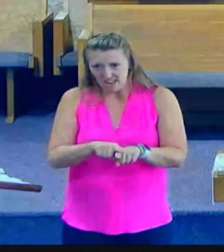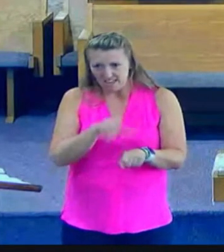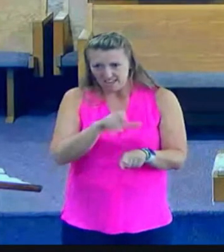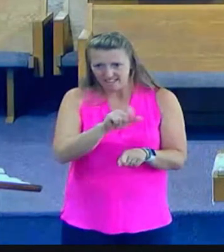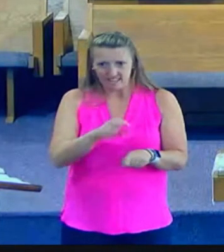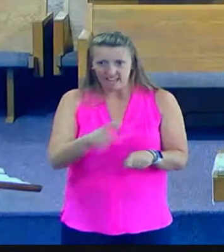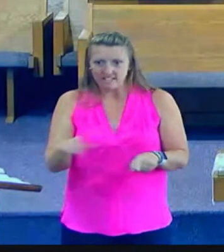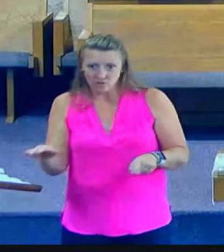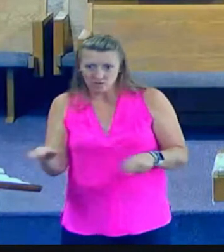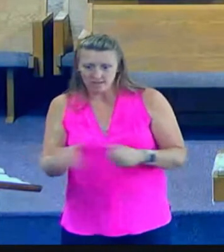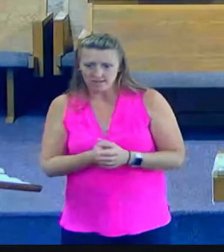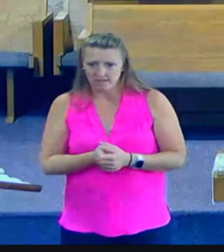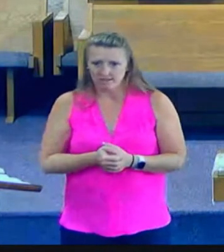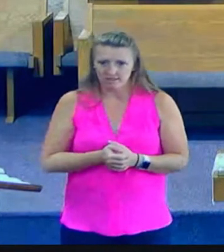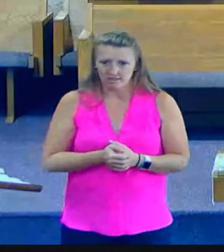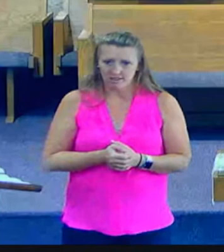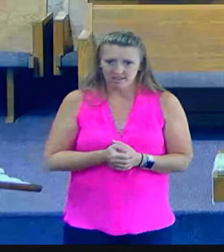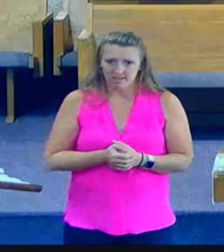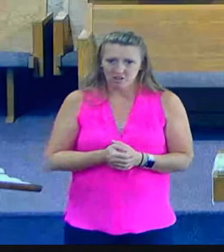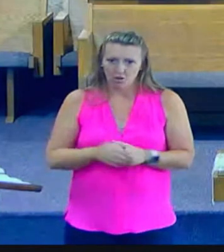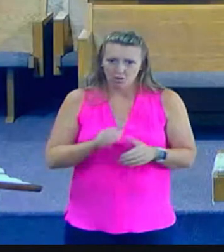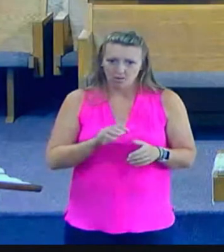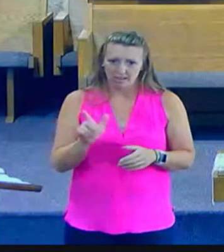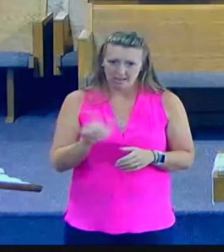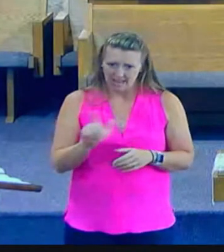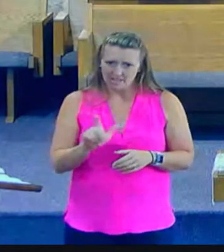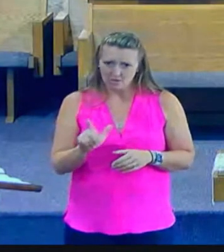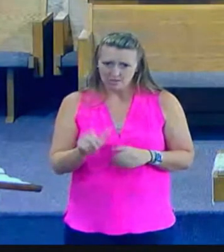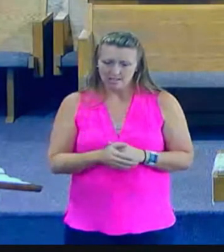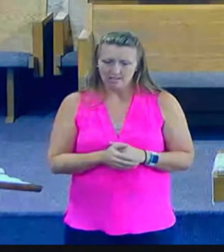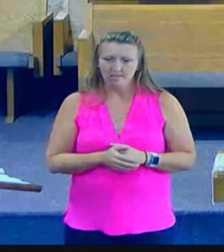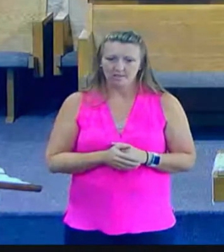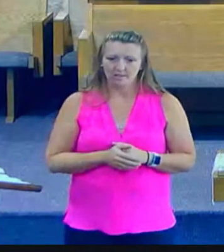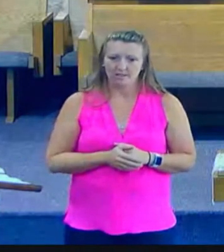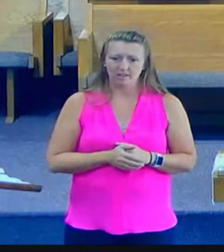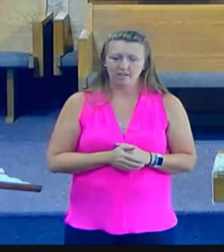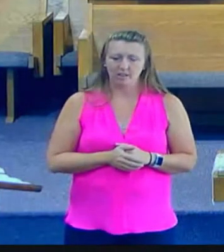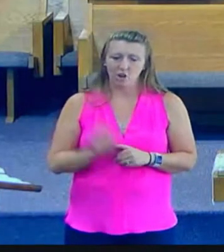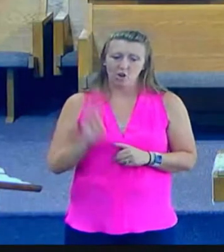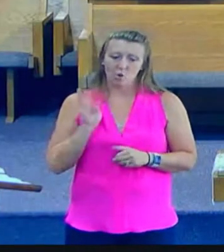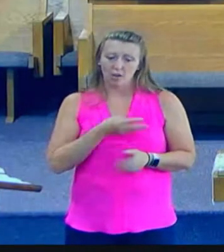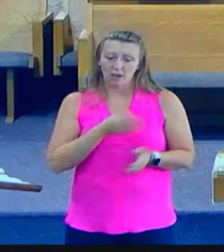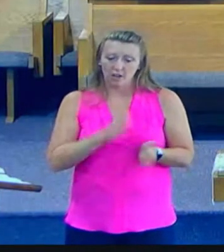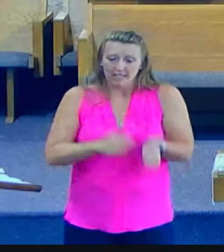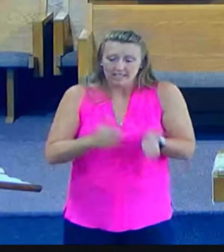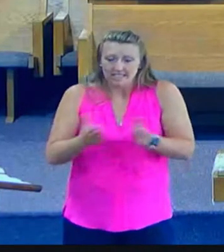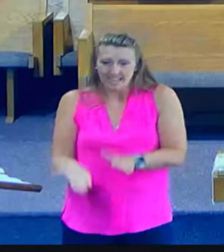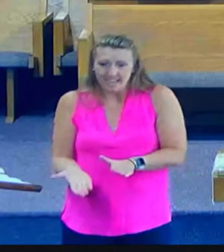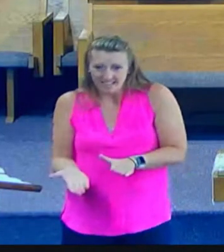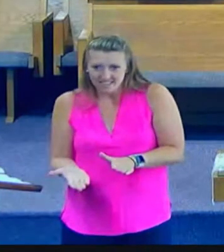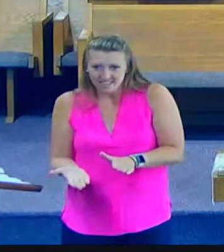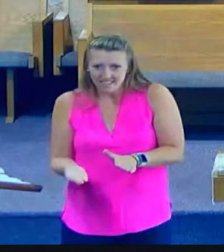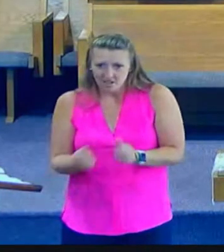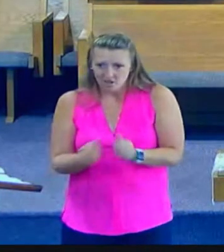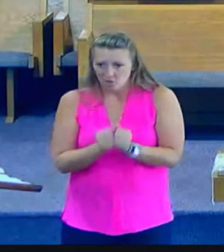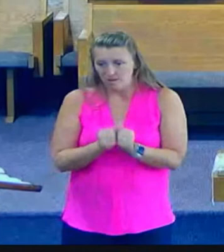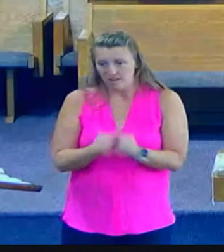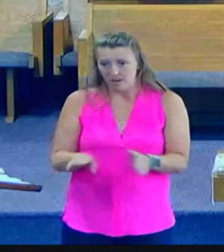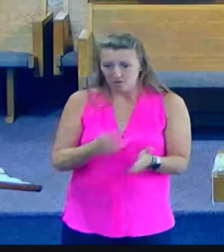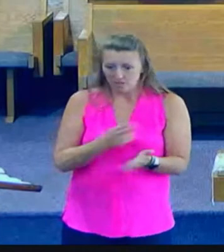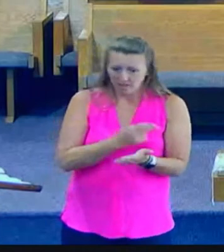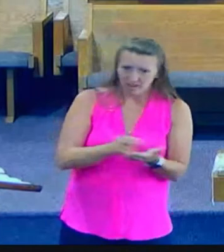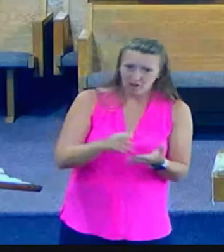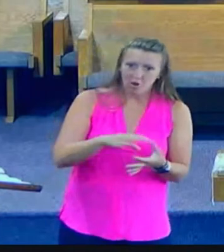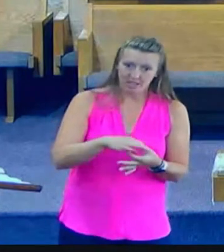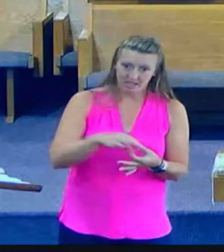an engine that's not running until the Holy Spirit moves us to begin to respond. Right? But it's